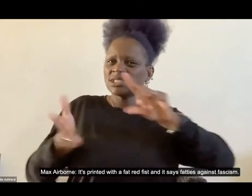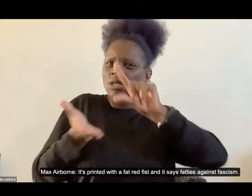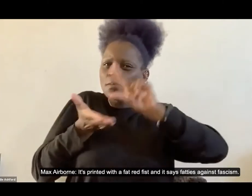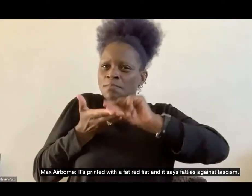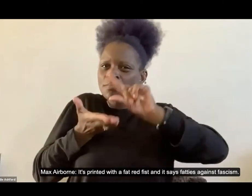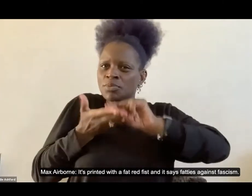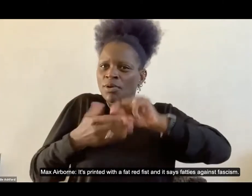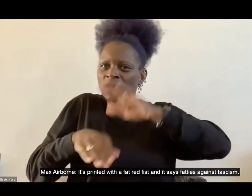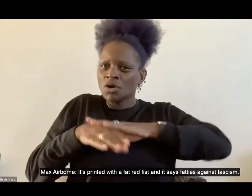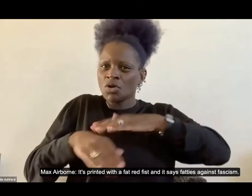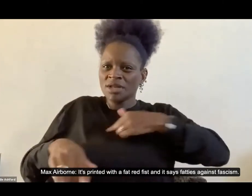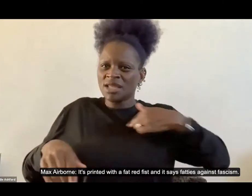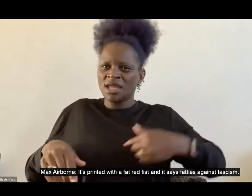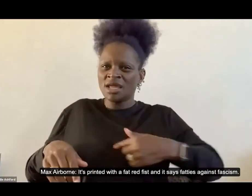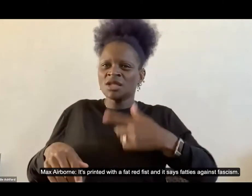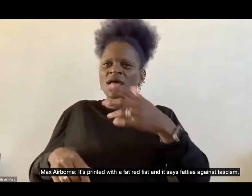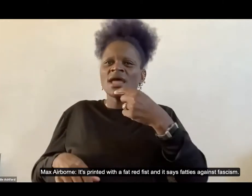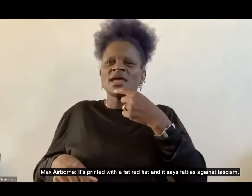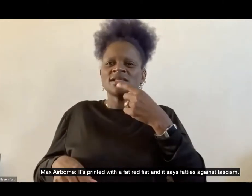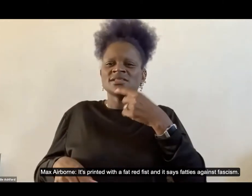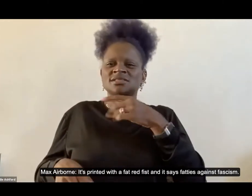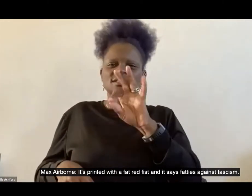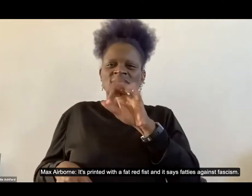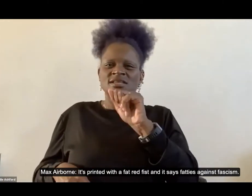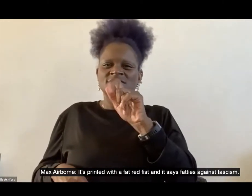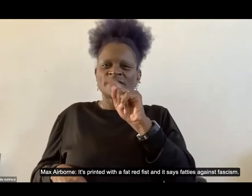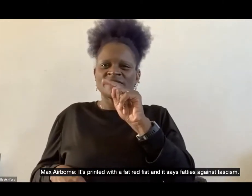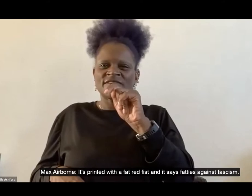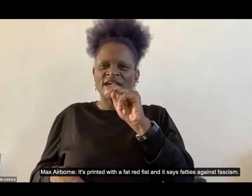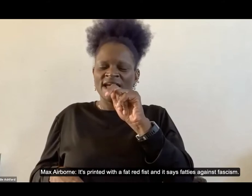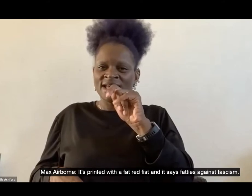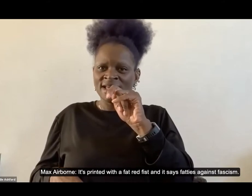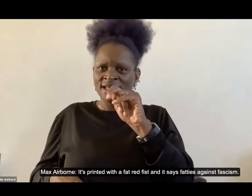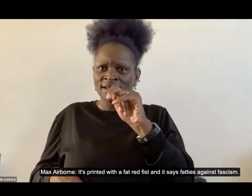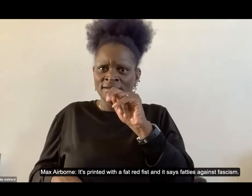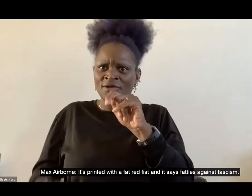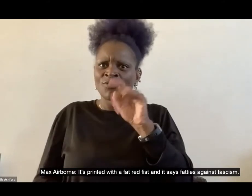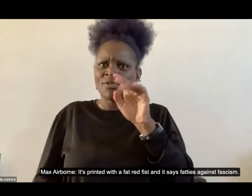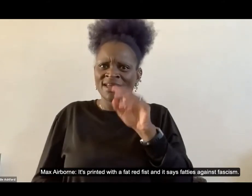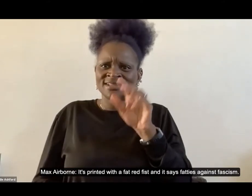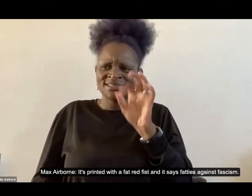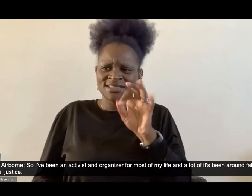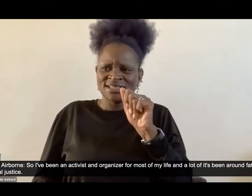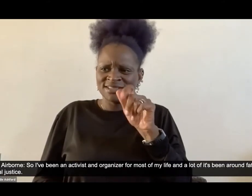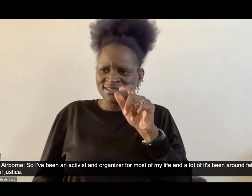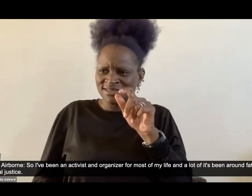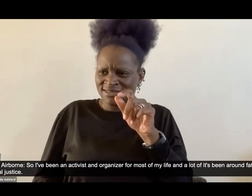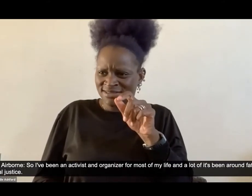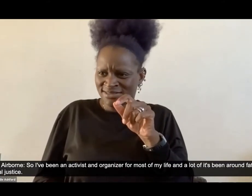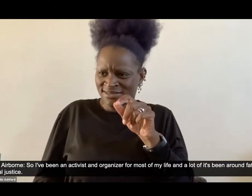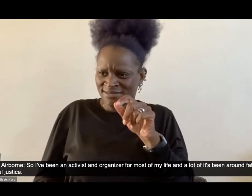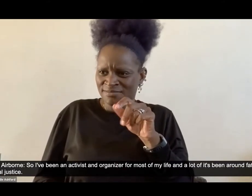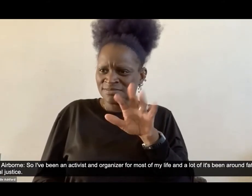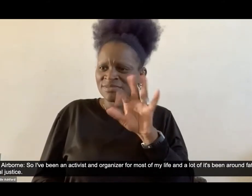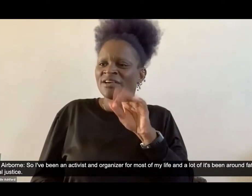red fist and that says fatties against fascism um so I've been an activist and organizer